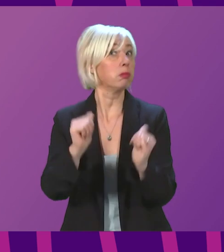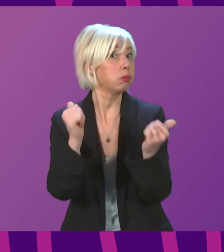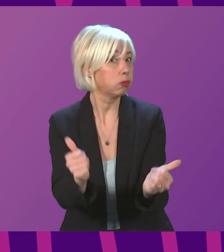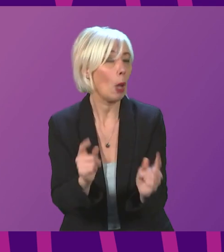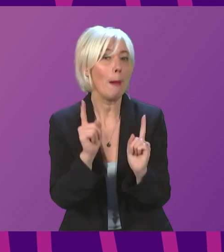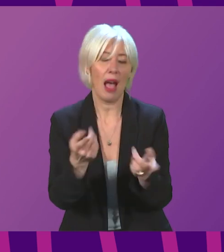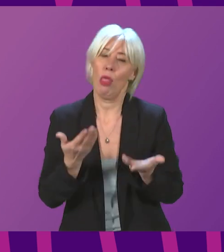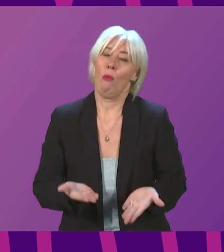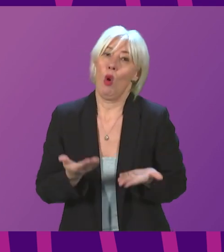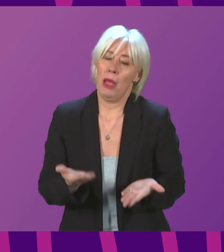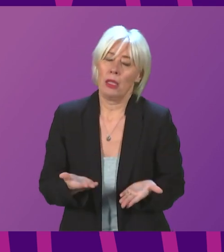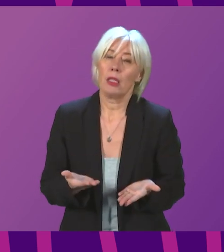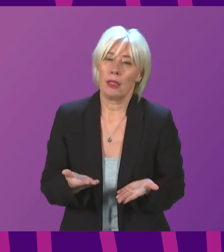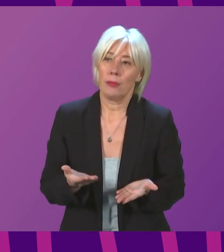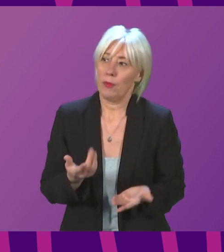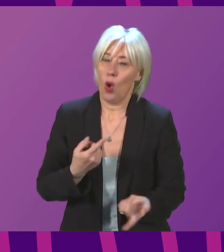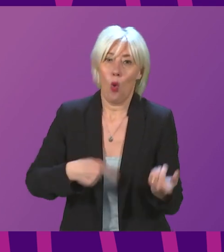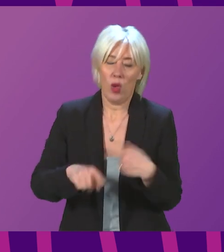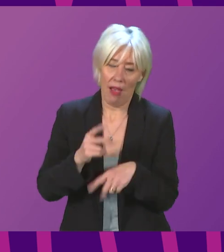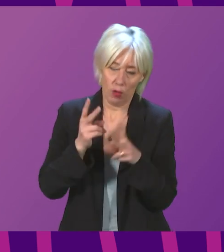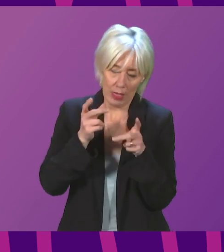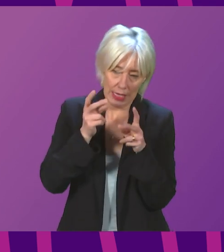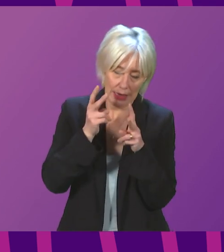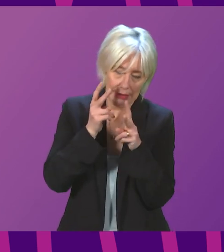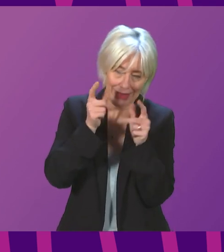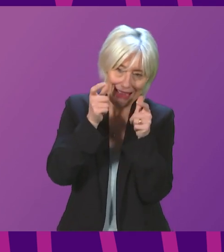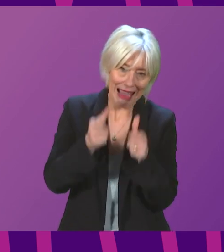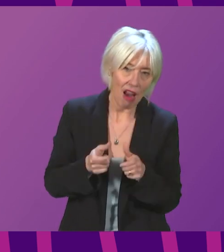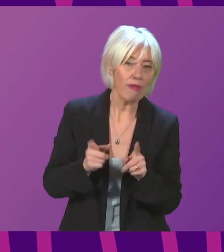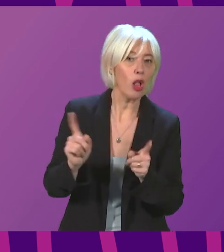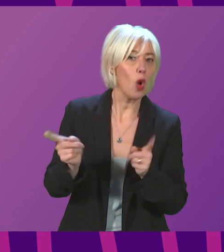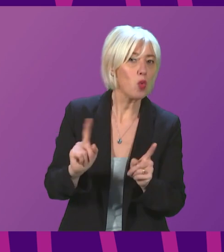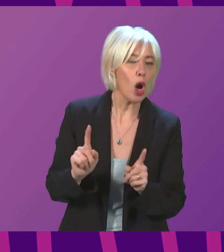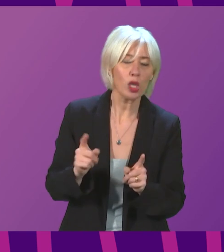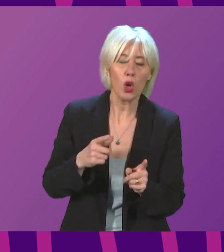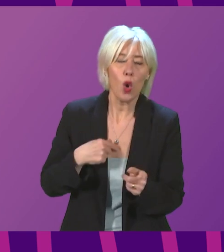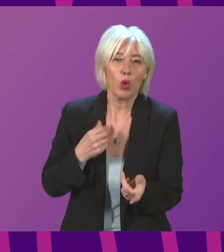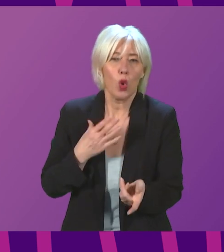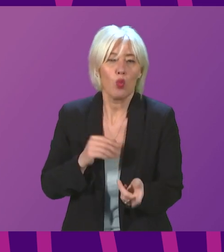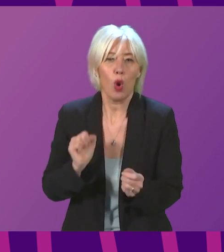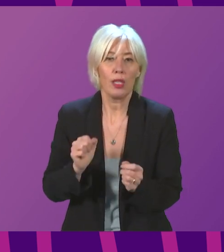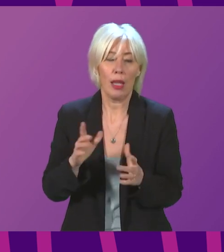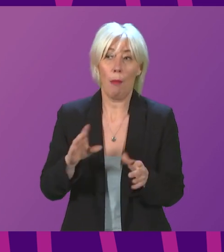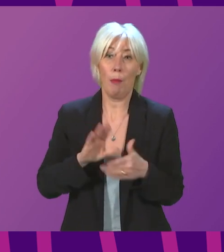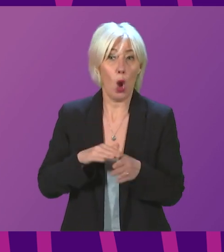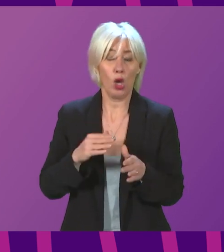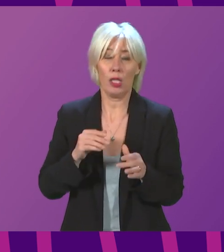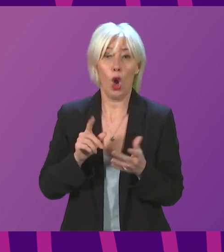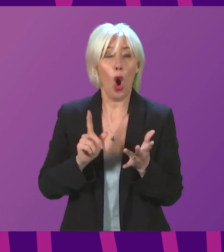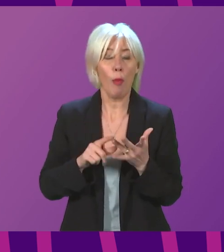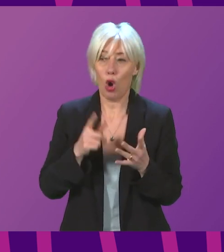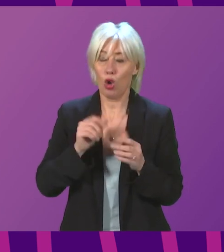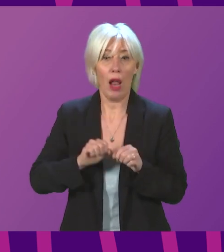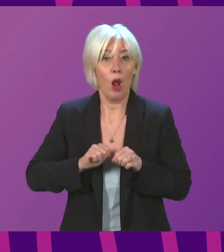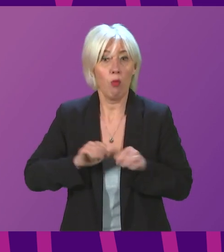where we are right now, the care we've got to take is that we don't allow the much higher transmissibility of